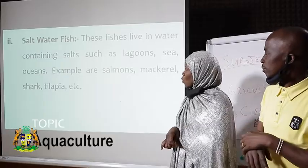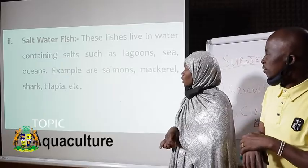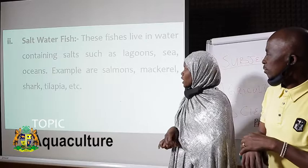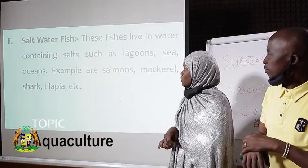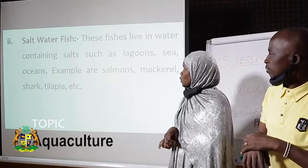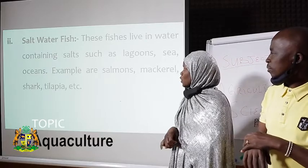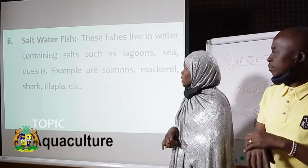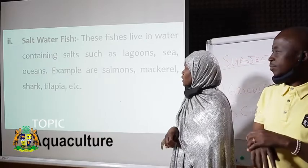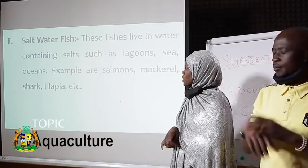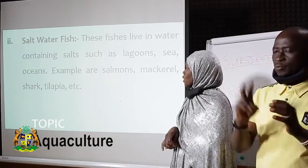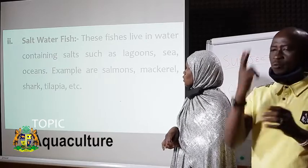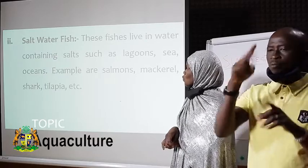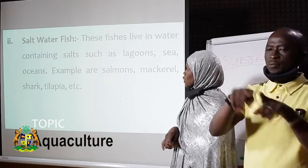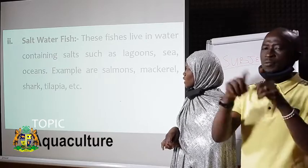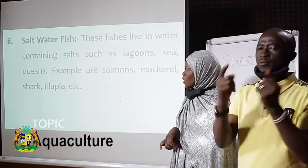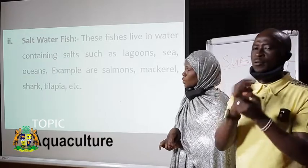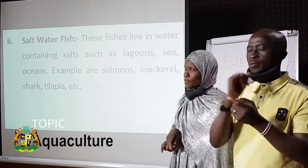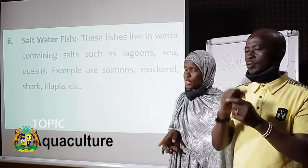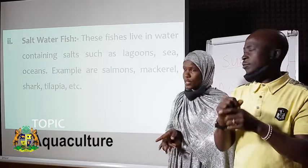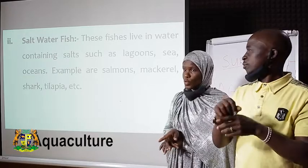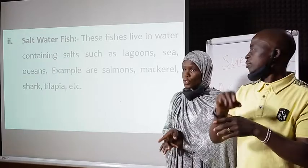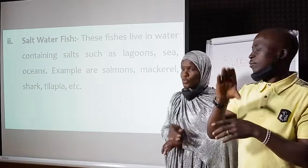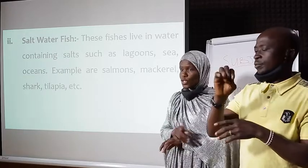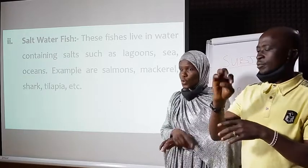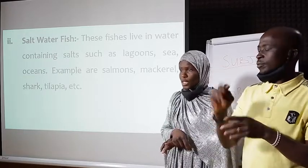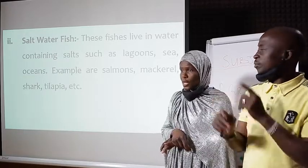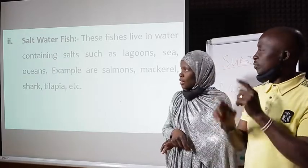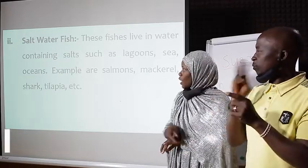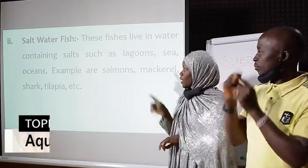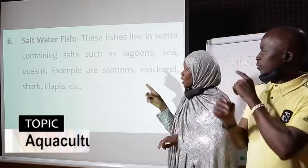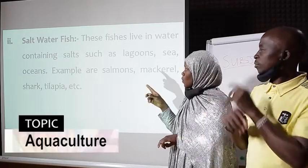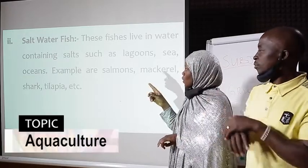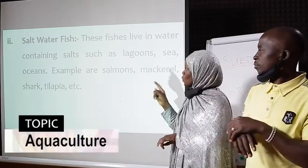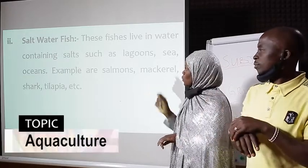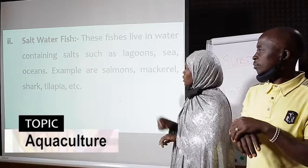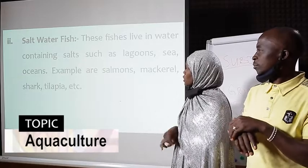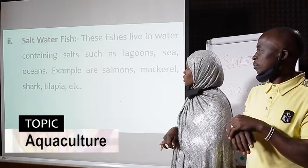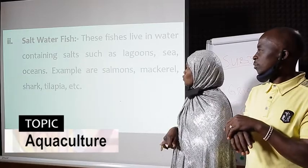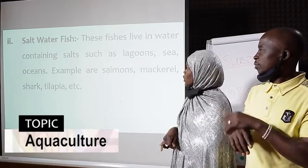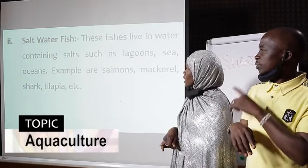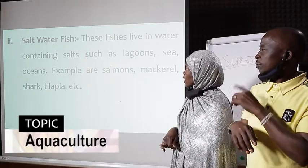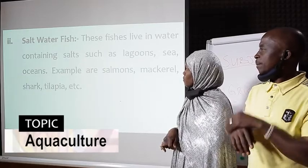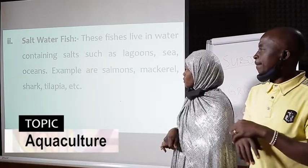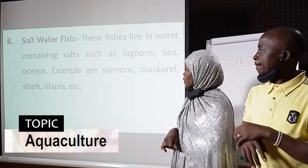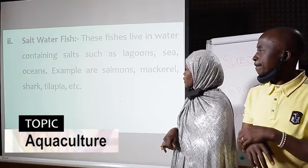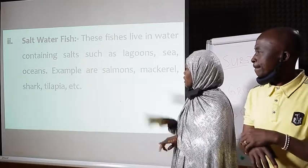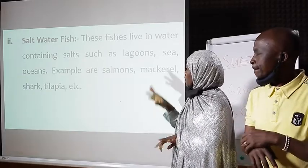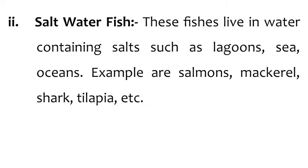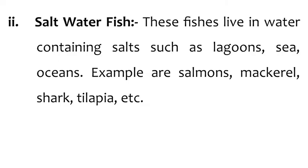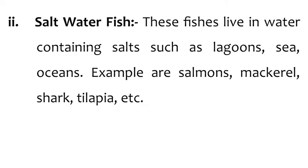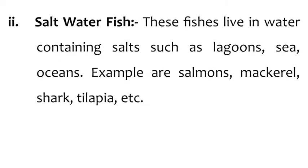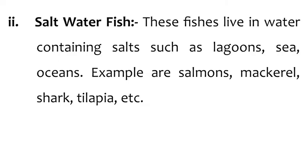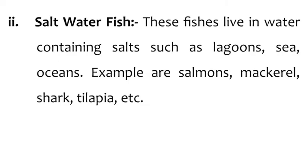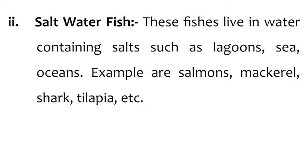The second classification is salt water. We have seen the word fresh water, and now we are going to see the salt water fish.